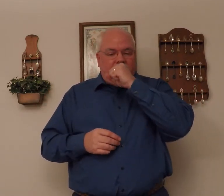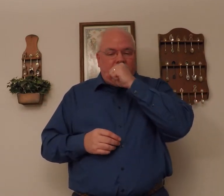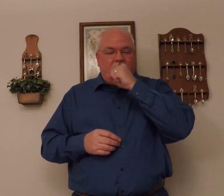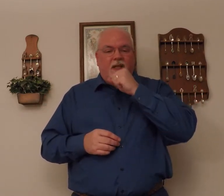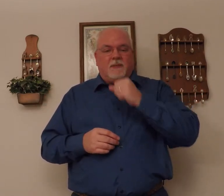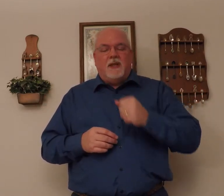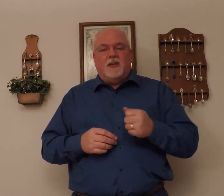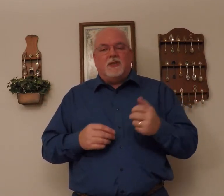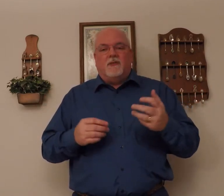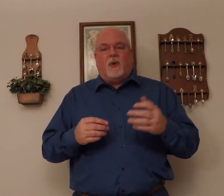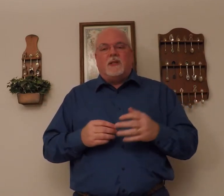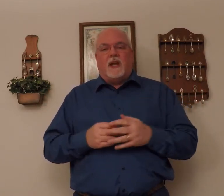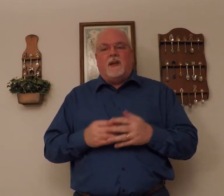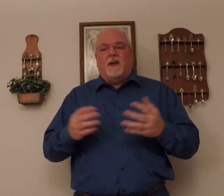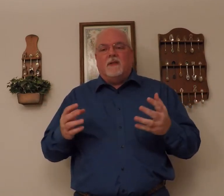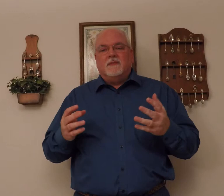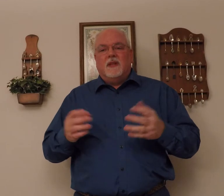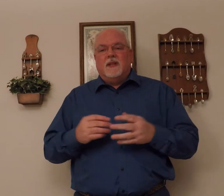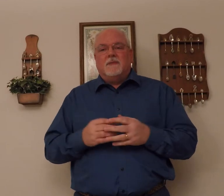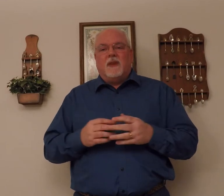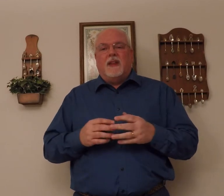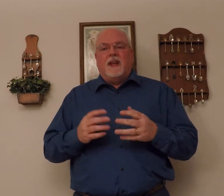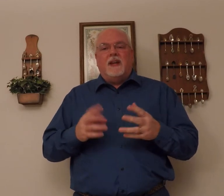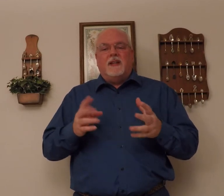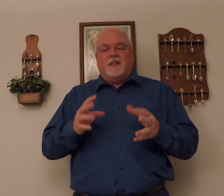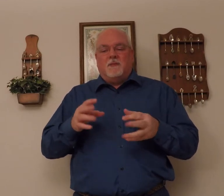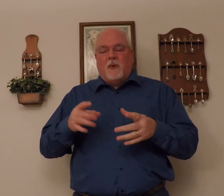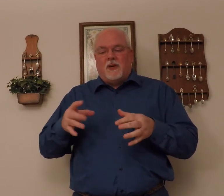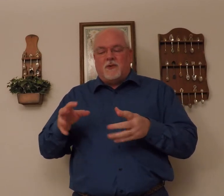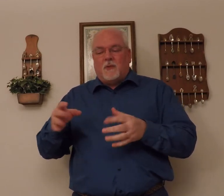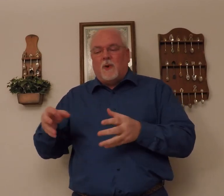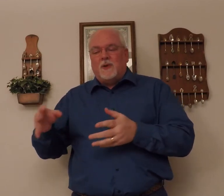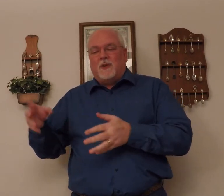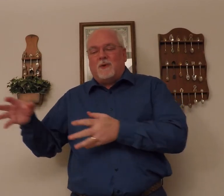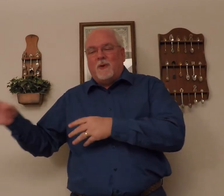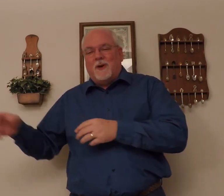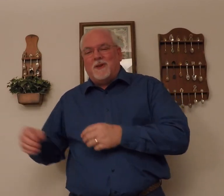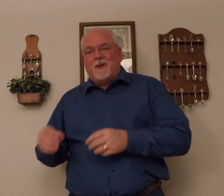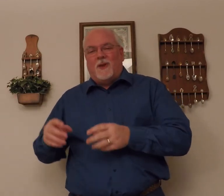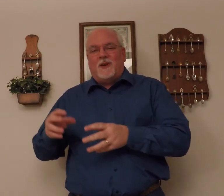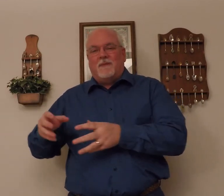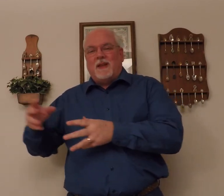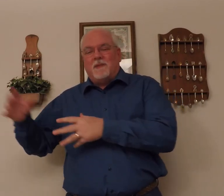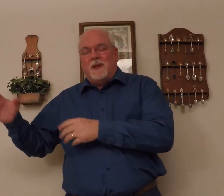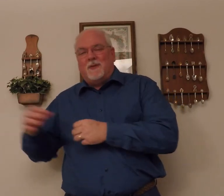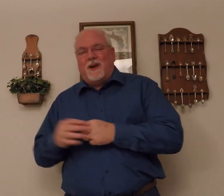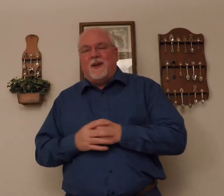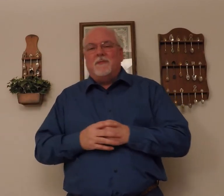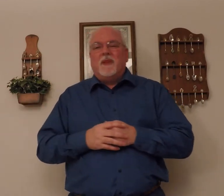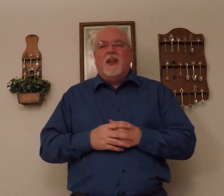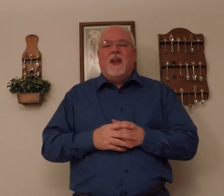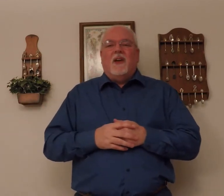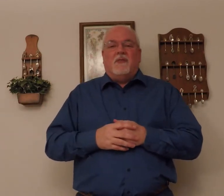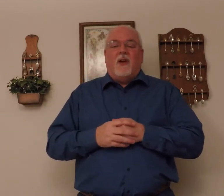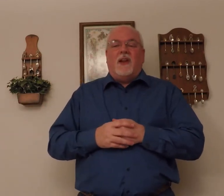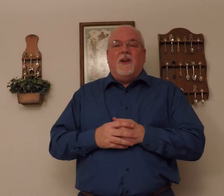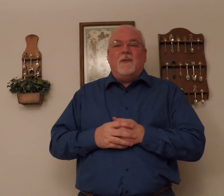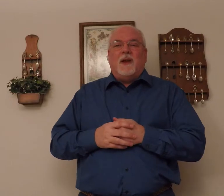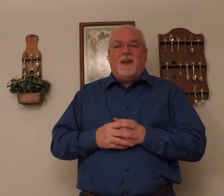It means this is the voice I hear, and I needed some extra words to throw into the song to make the beat right. Falling on my